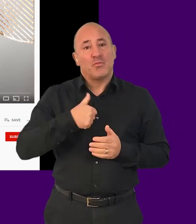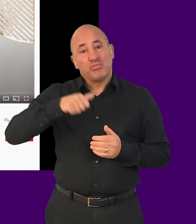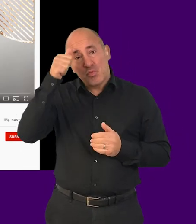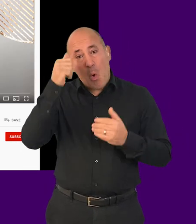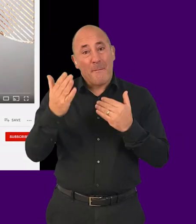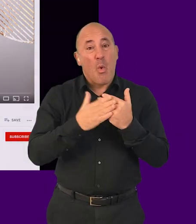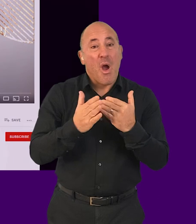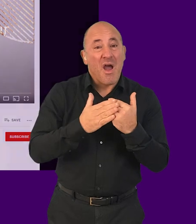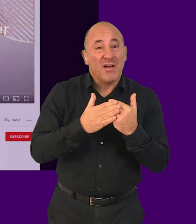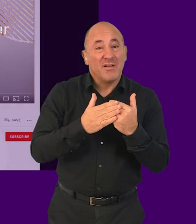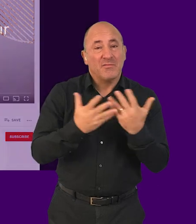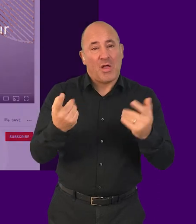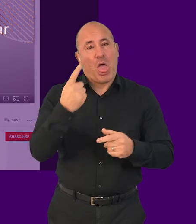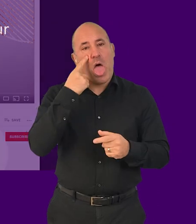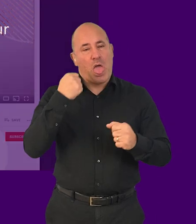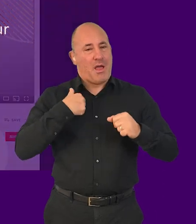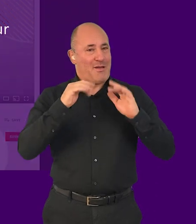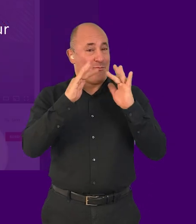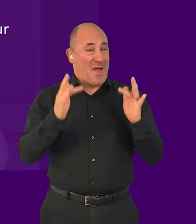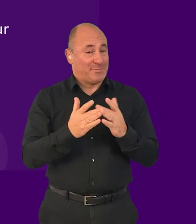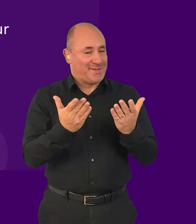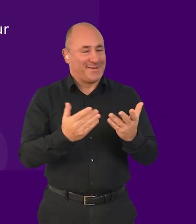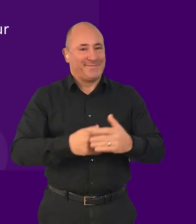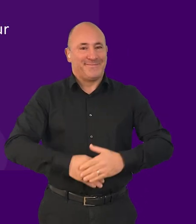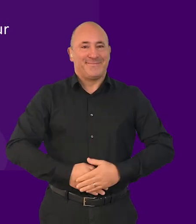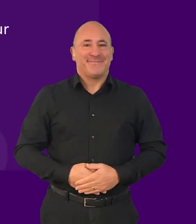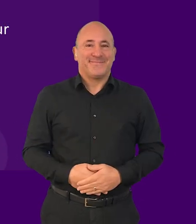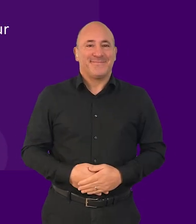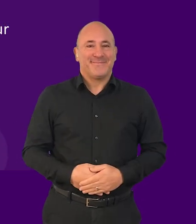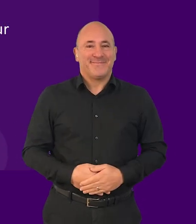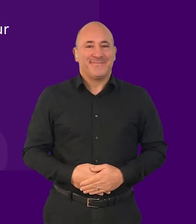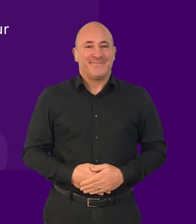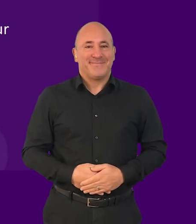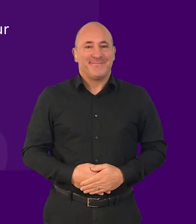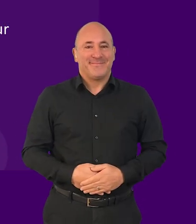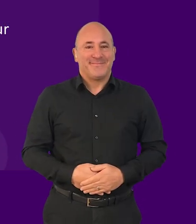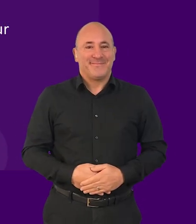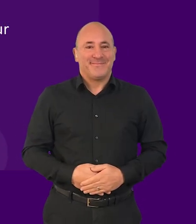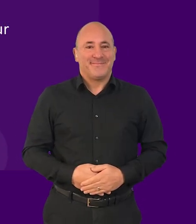To find out more about accessibility, visit our website at tetralogical.com